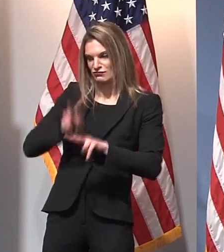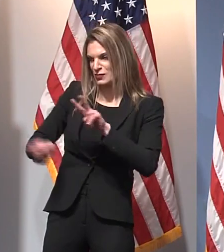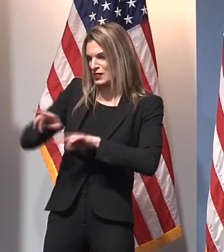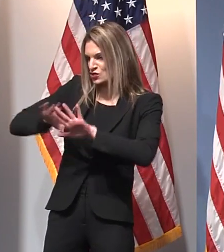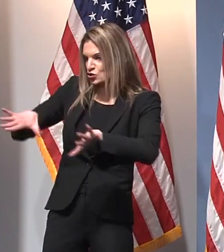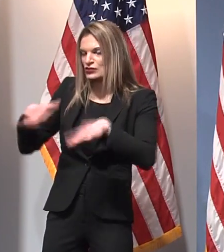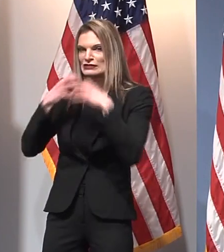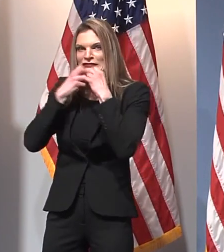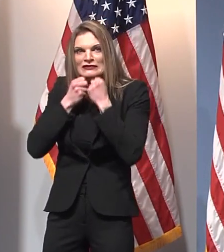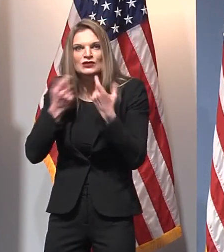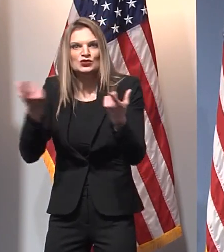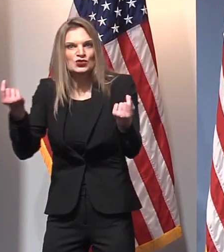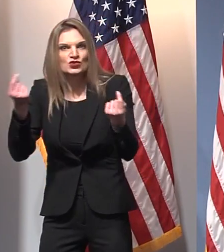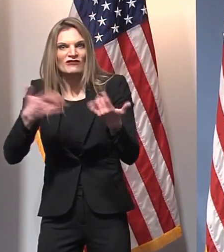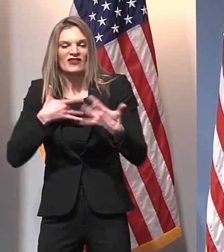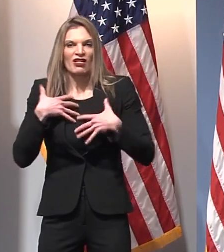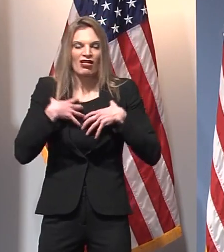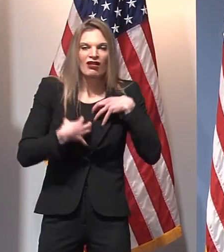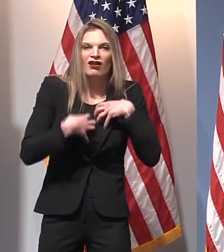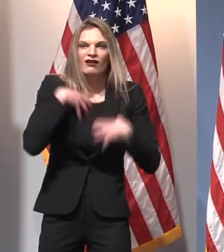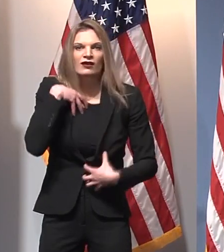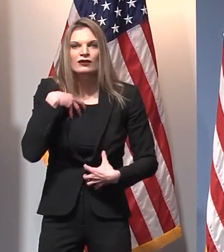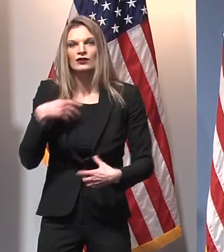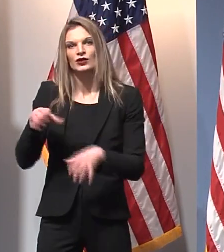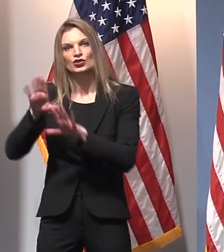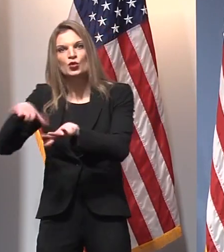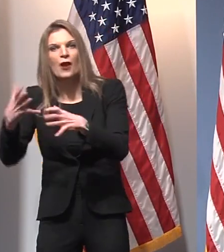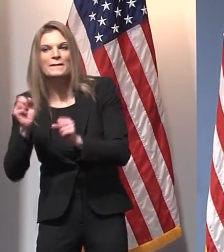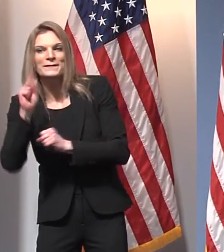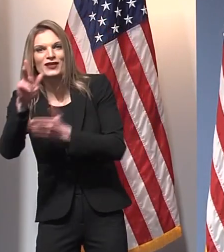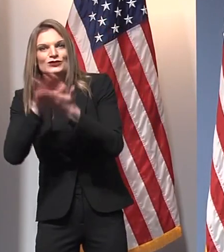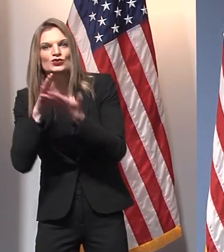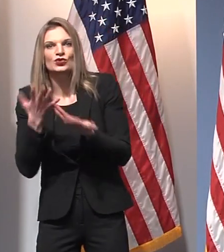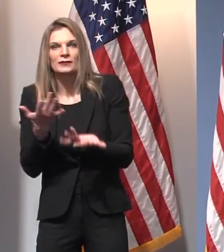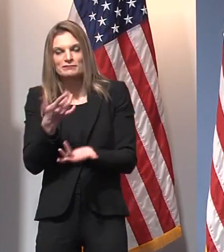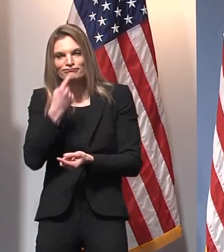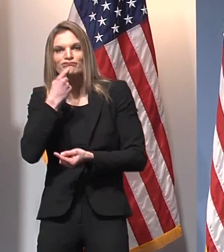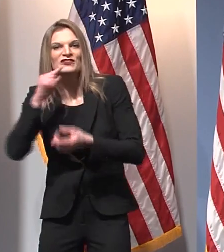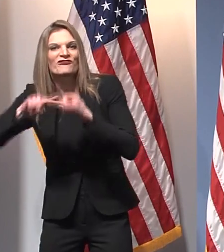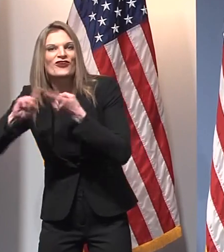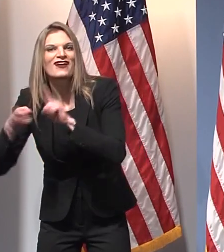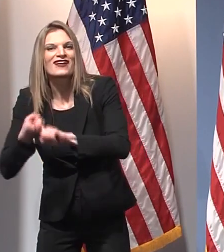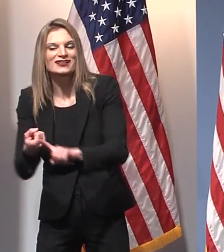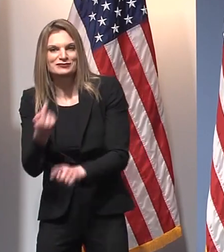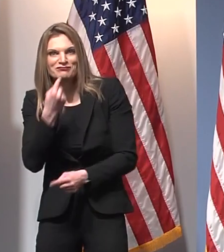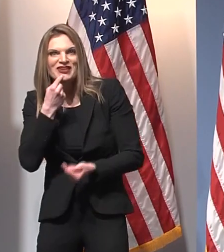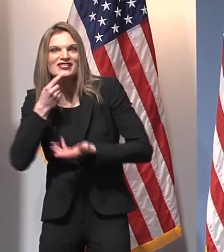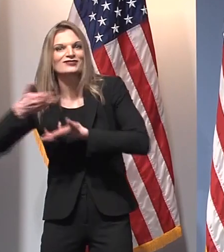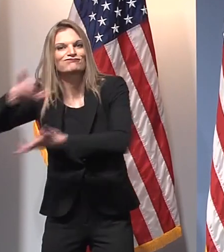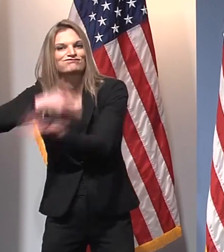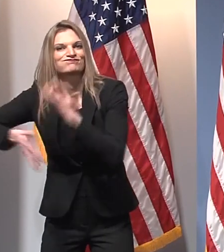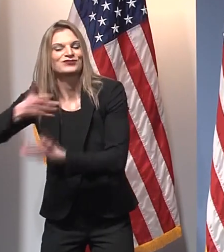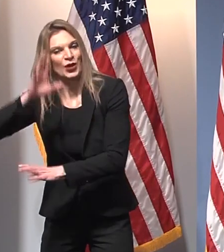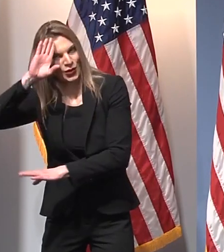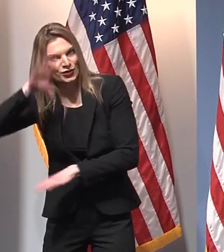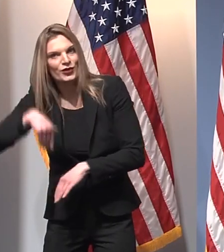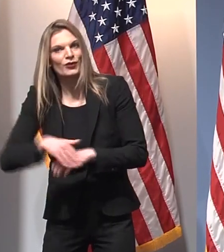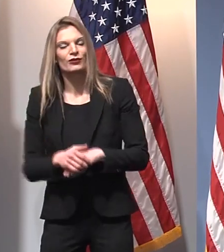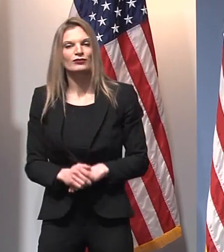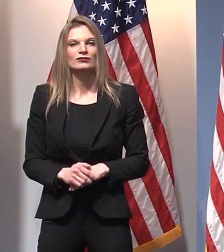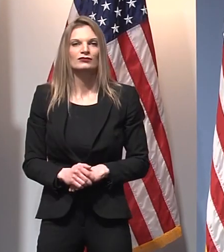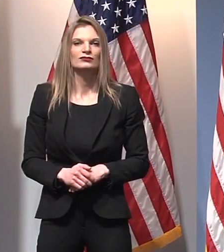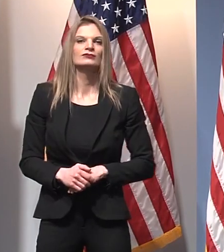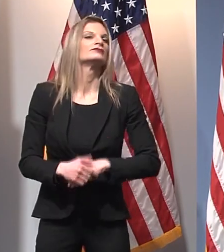endlessly to rejoin their friends in a classroom, something they used to take for granted. Now, fortunately, there have been many well-established